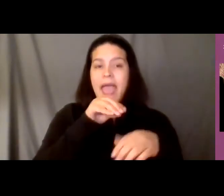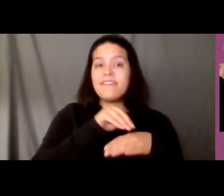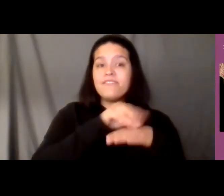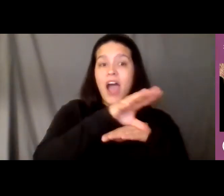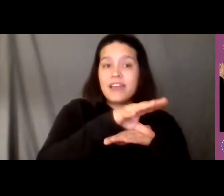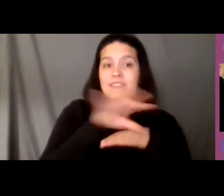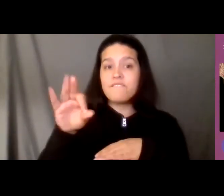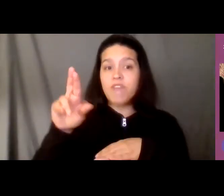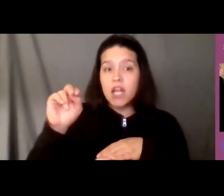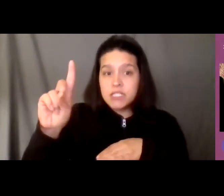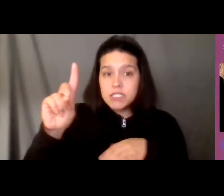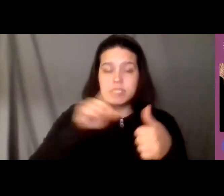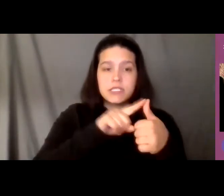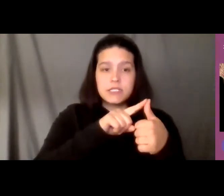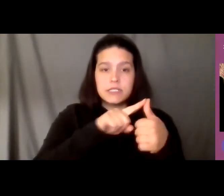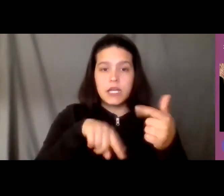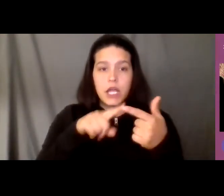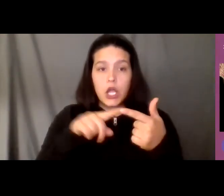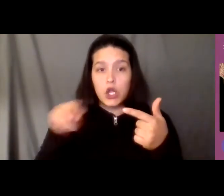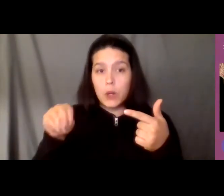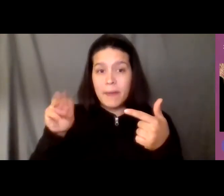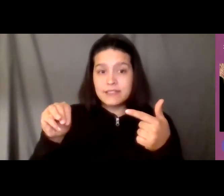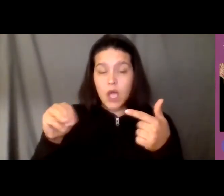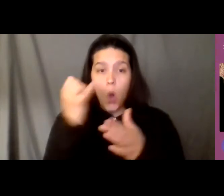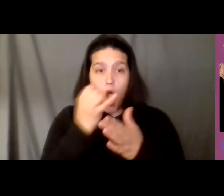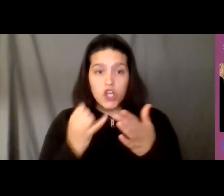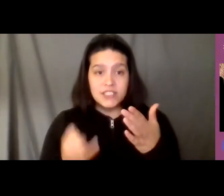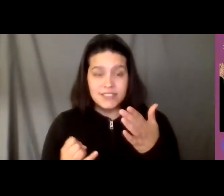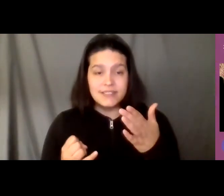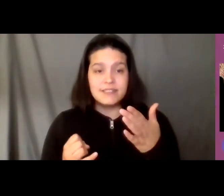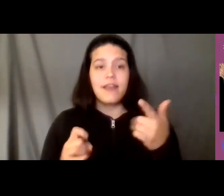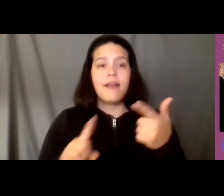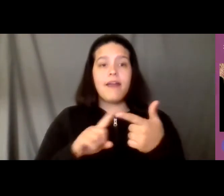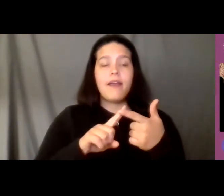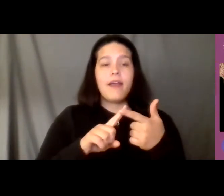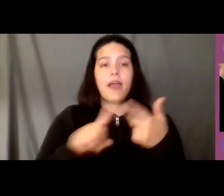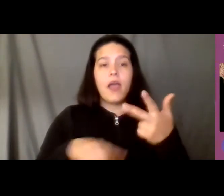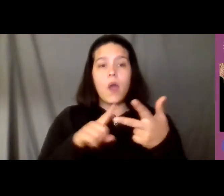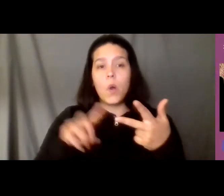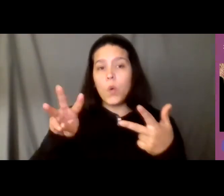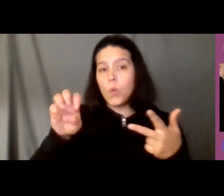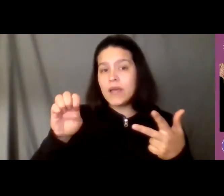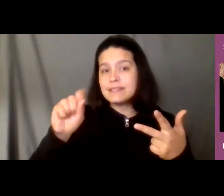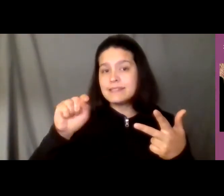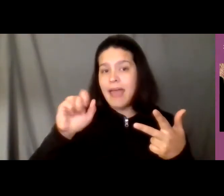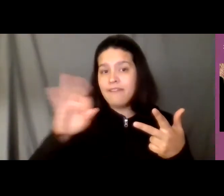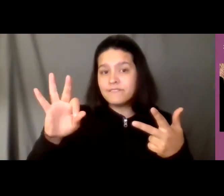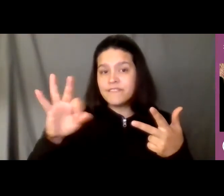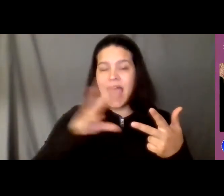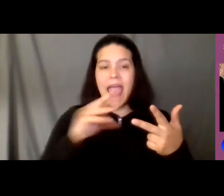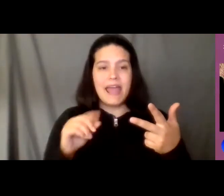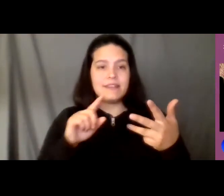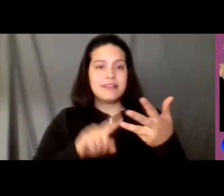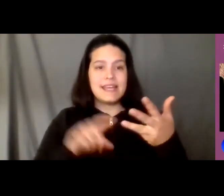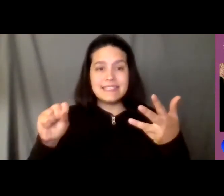also new mexico arts and uh west staff and the community the santa fe community